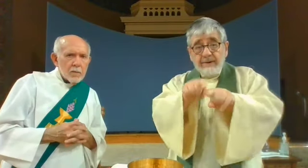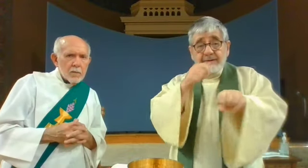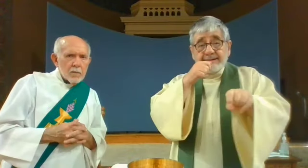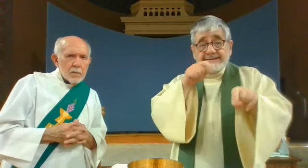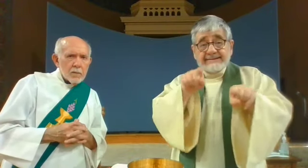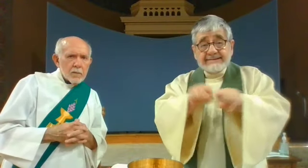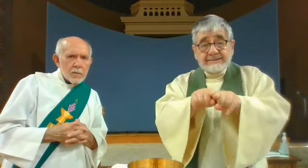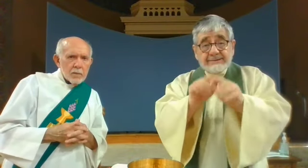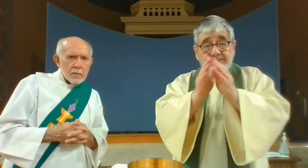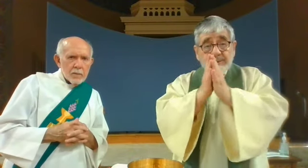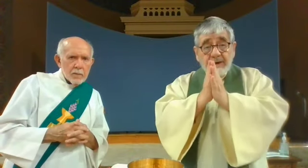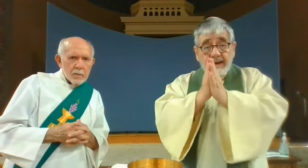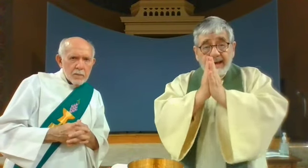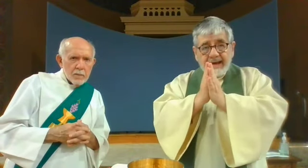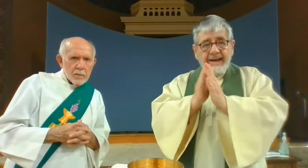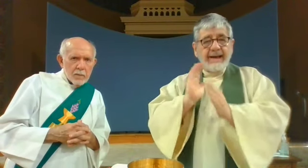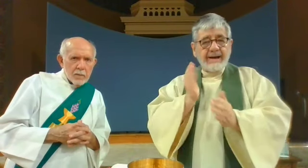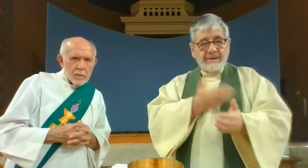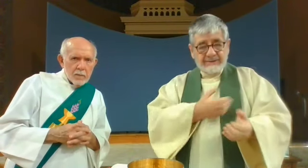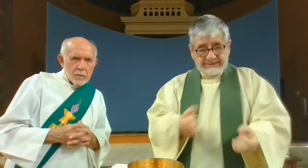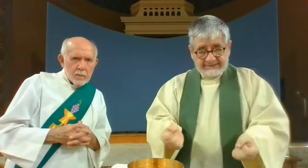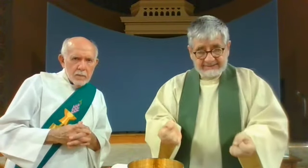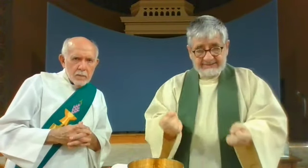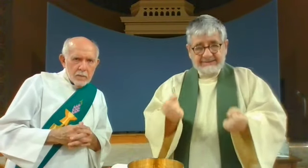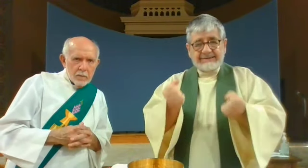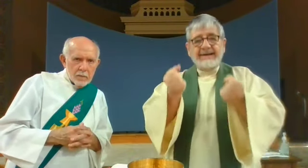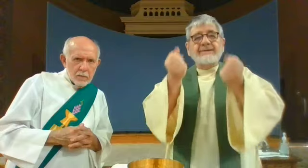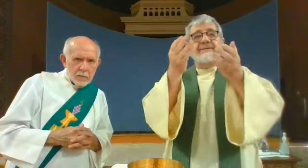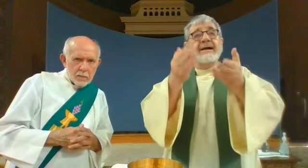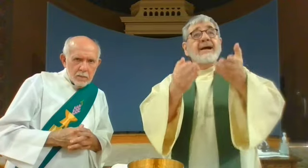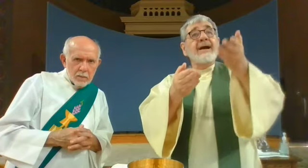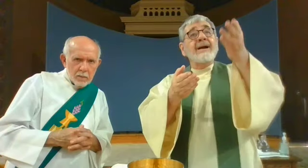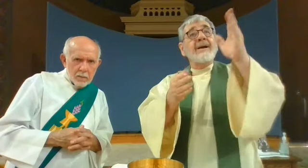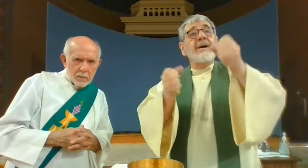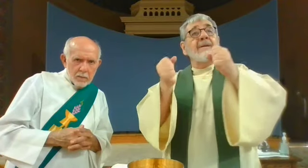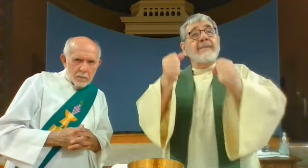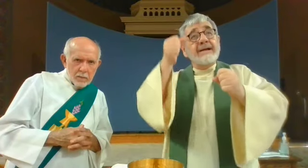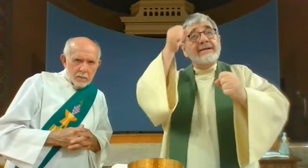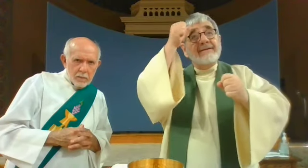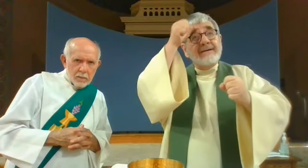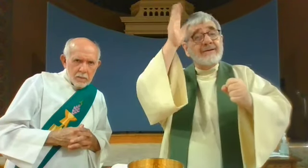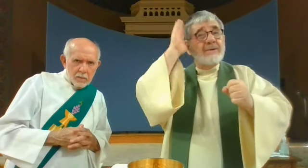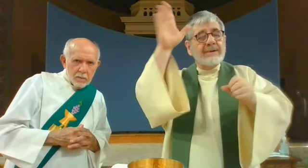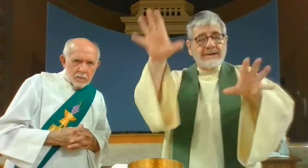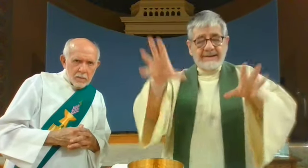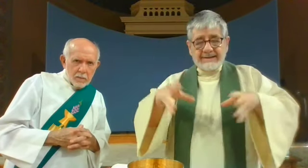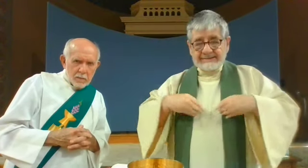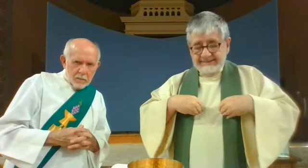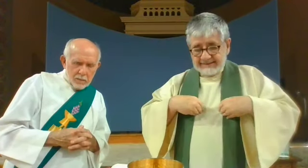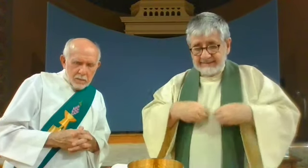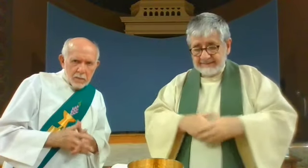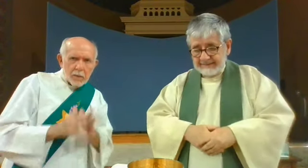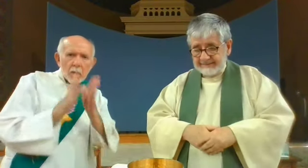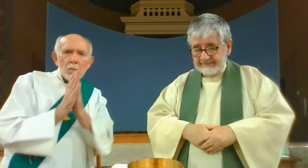Pray, brethren, that my sacrifice and yours may be acceptable to God, the Almighty Father.